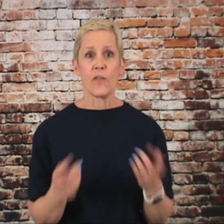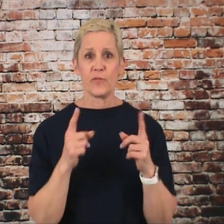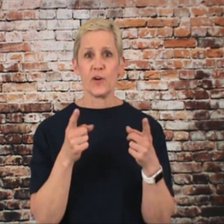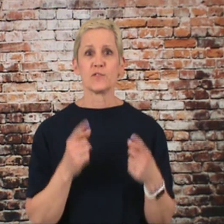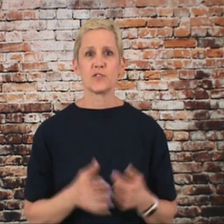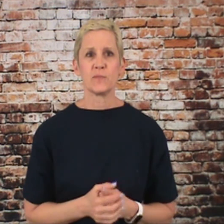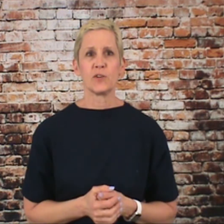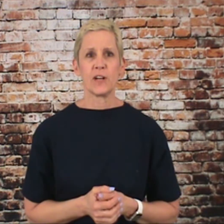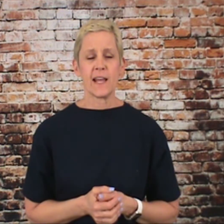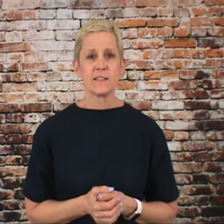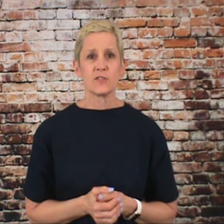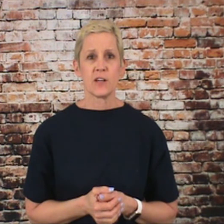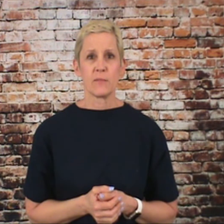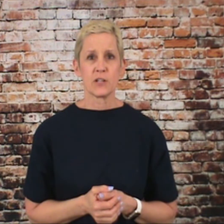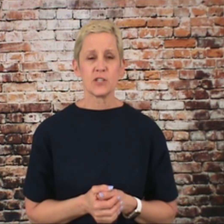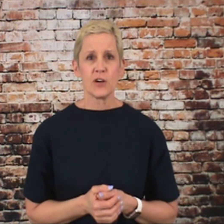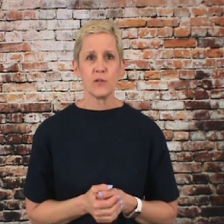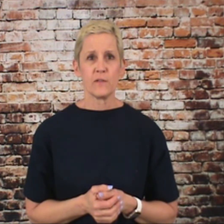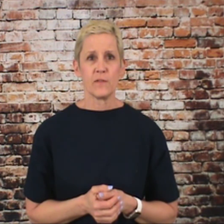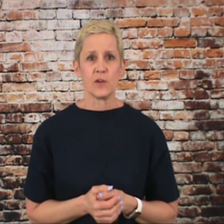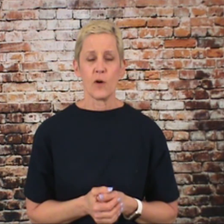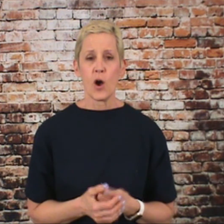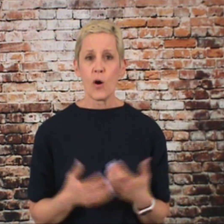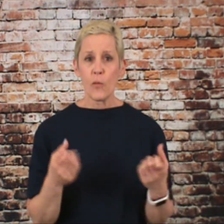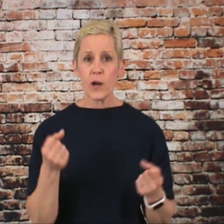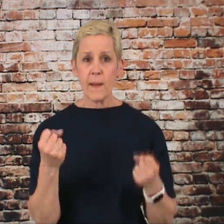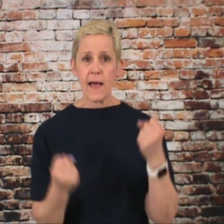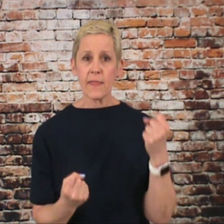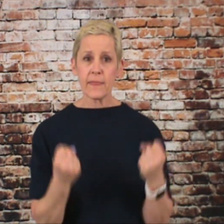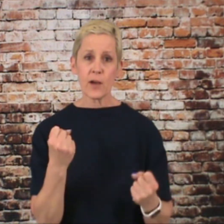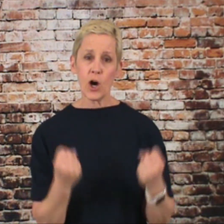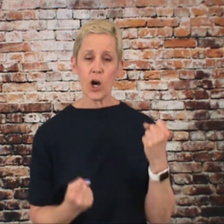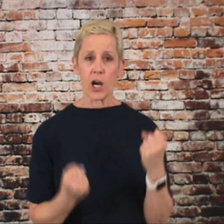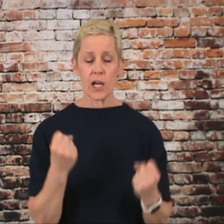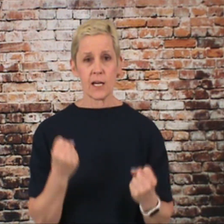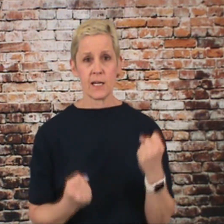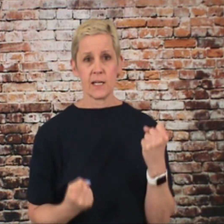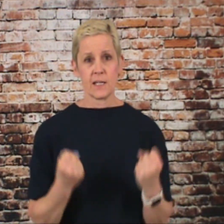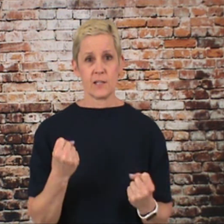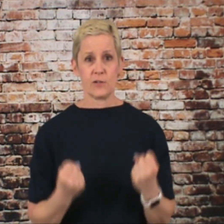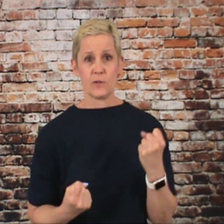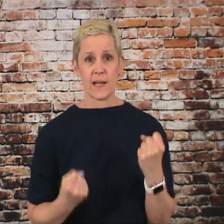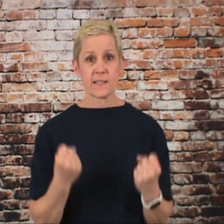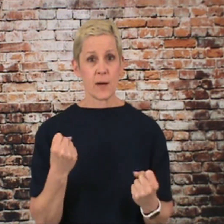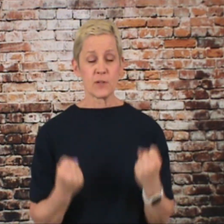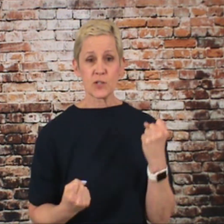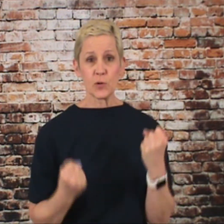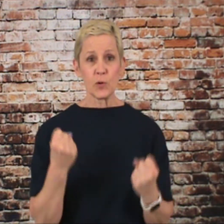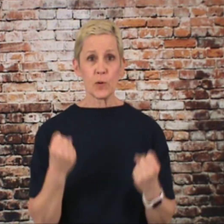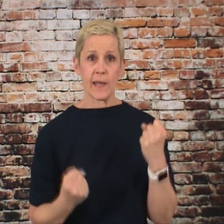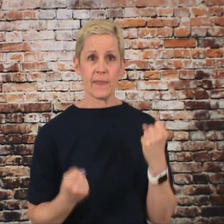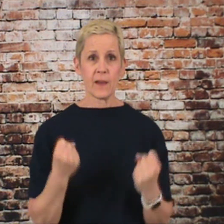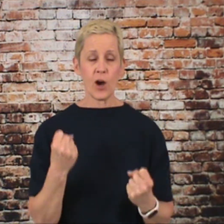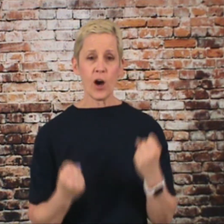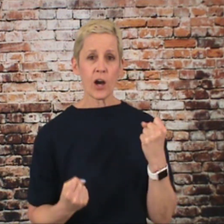Those are some good answers. I'm going to show you a few. What about the car? You guys come to school in the car.